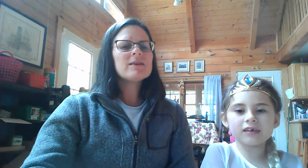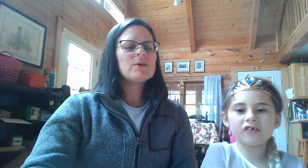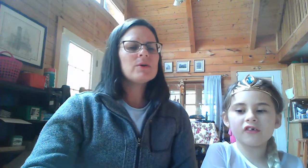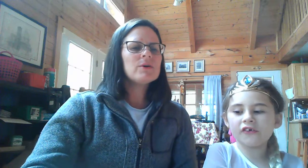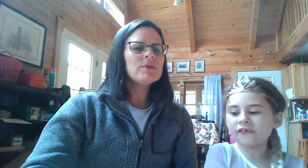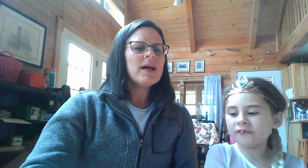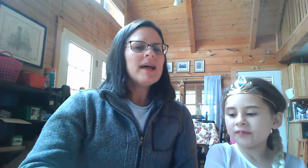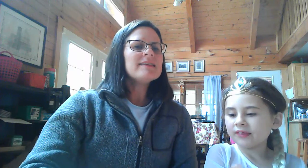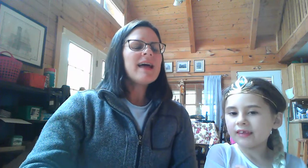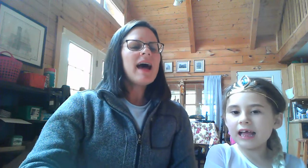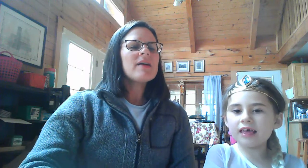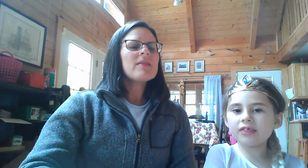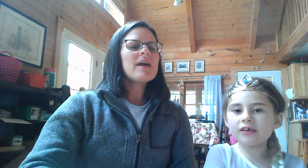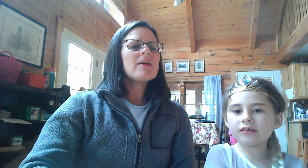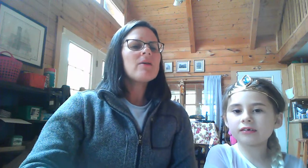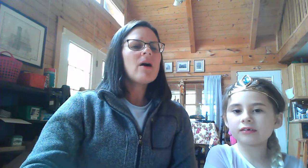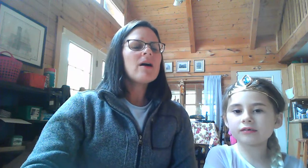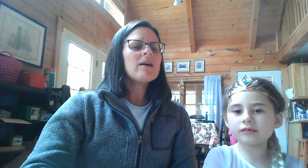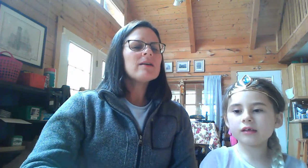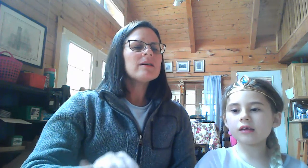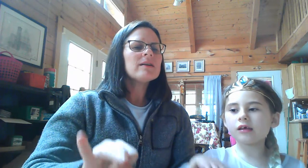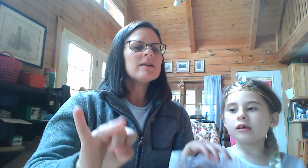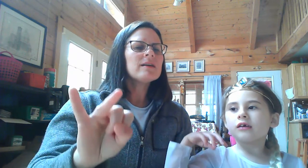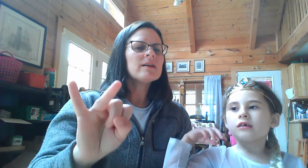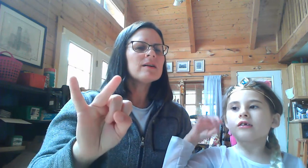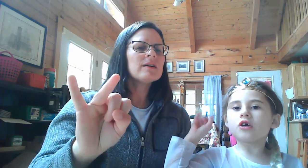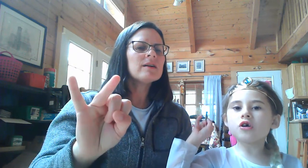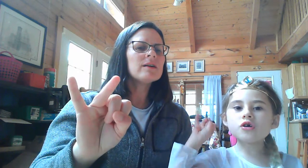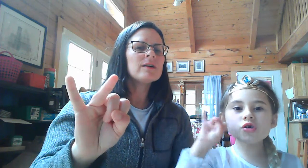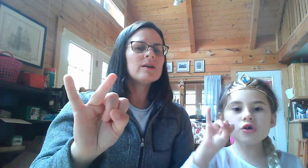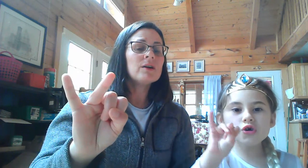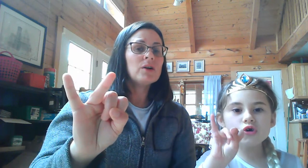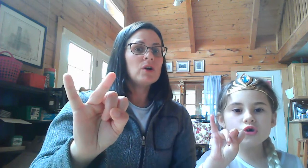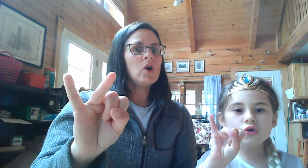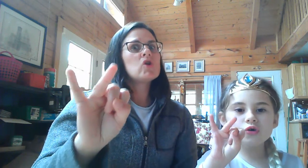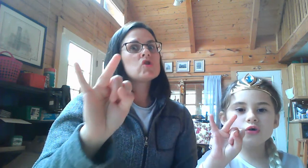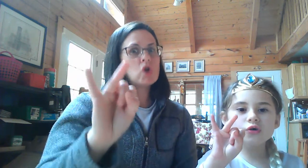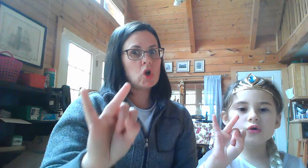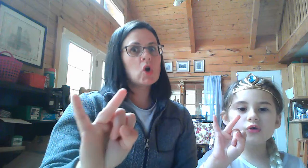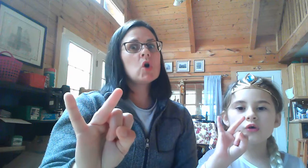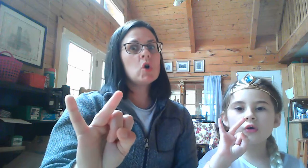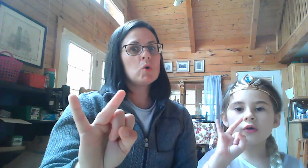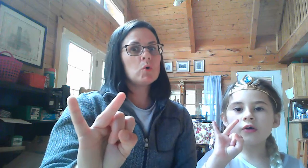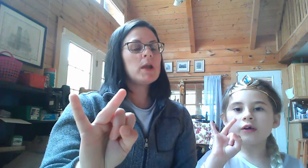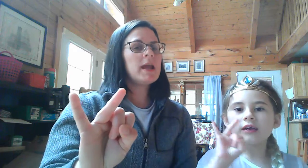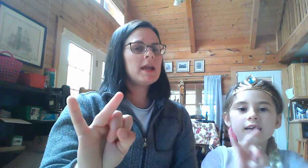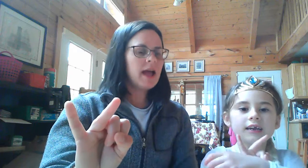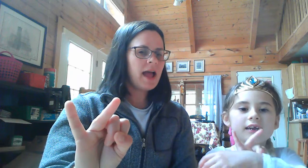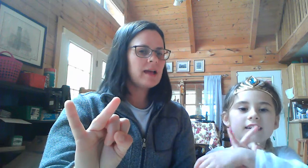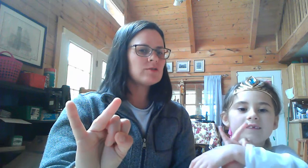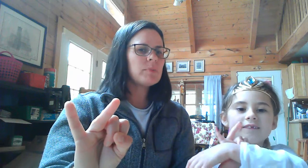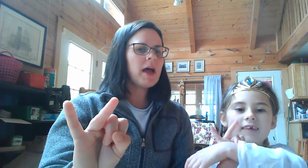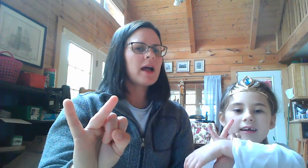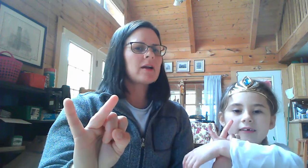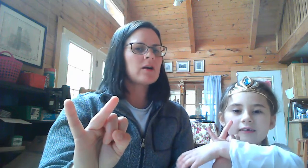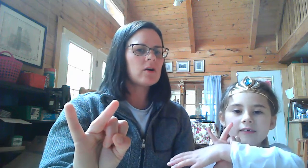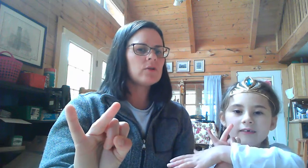cool. Now there are two green and speckled